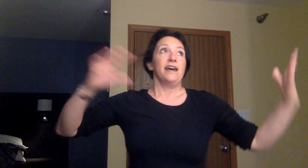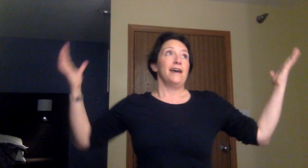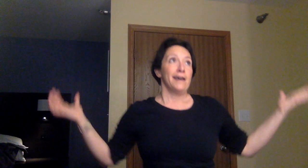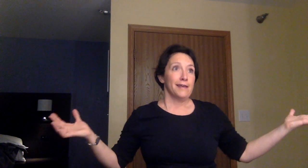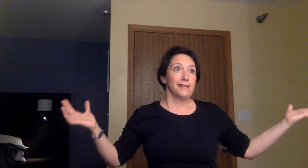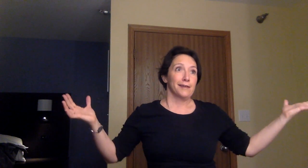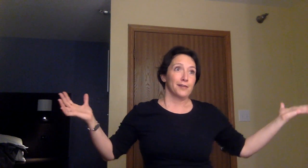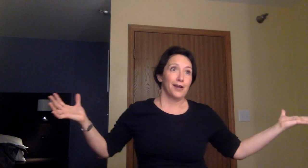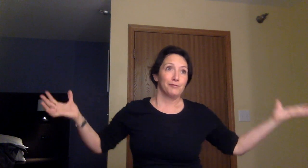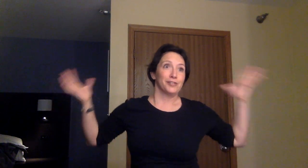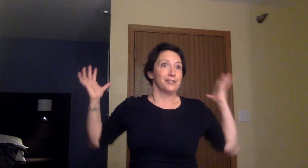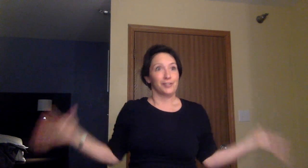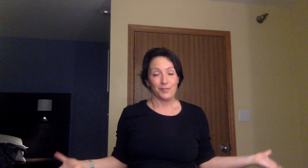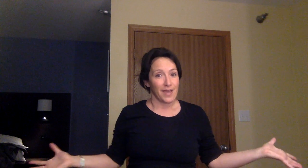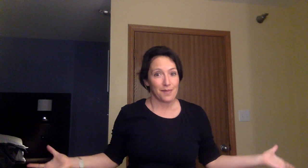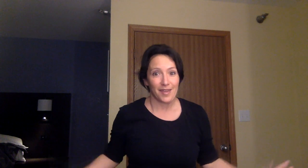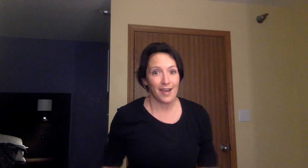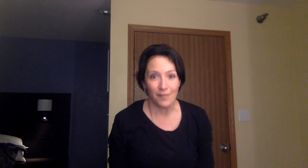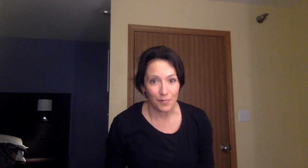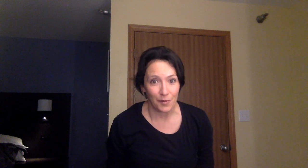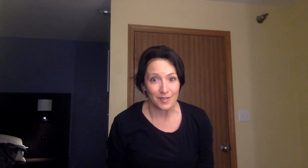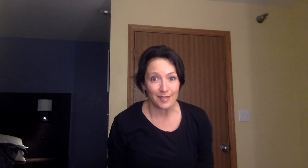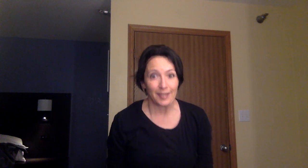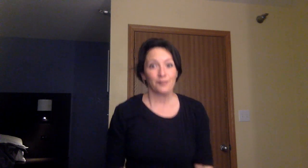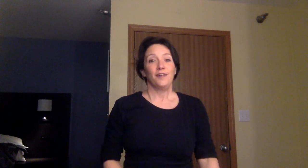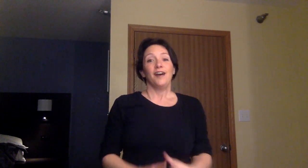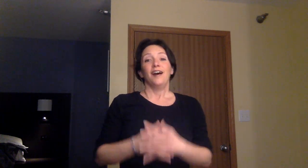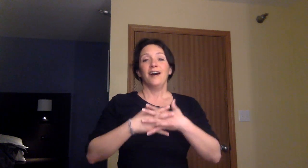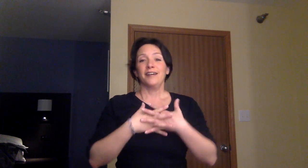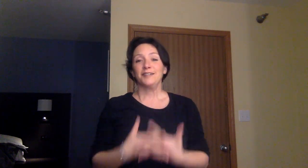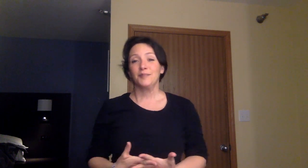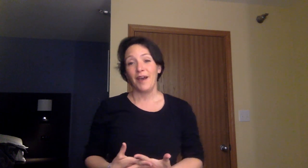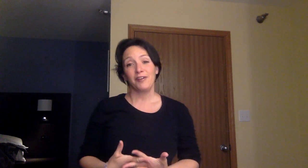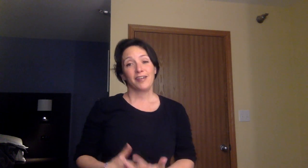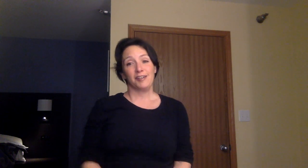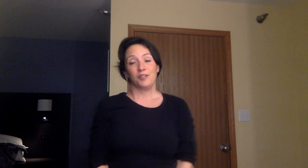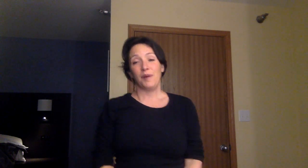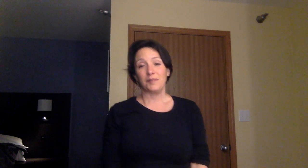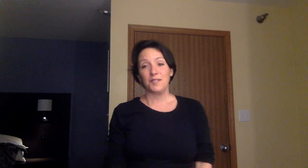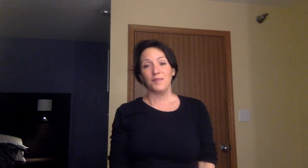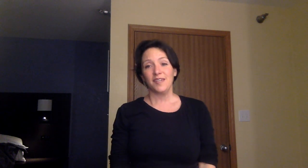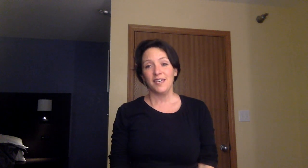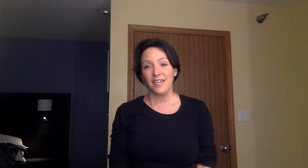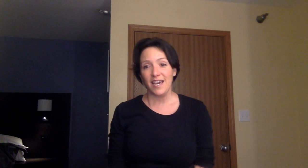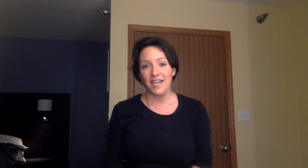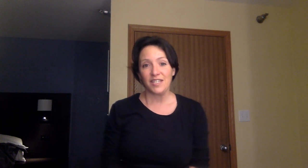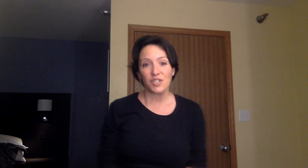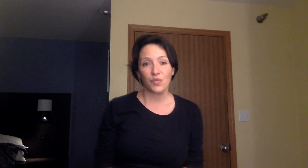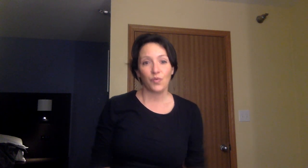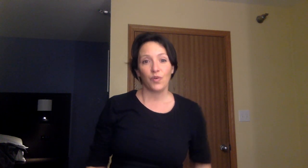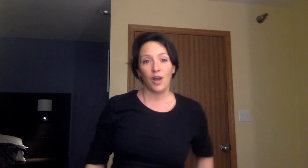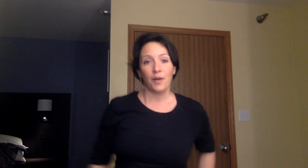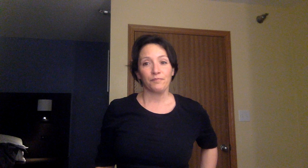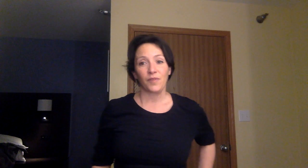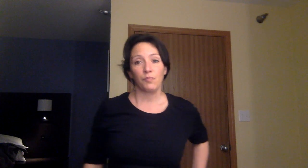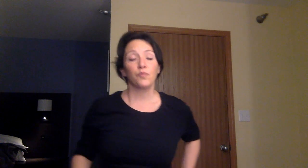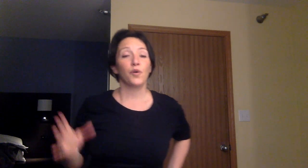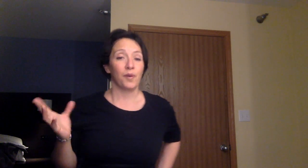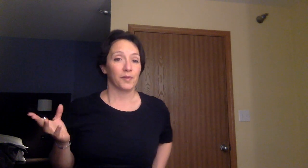And, the other option is just maybe I have a purpose in life. I aspire to get into public speaking and promote public